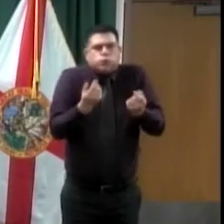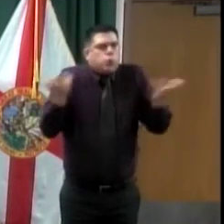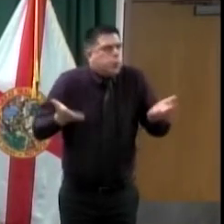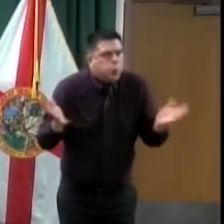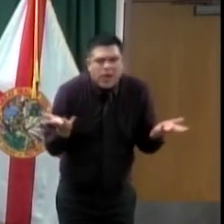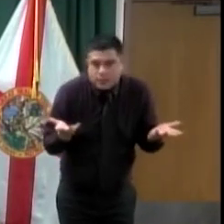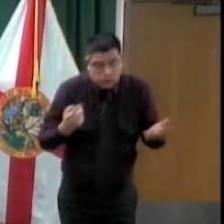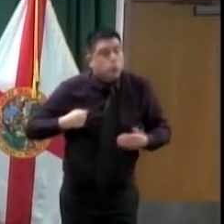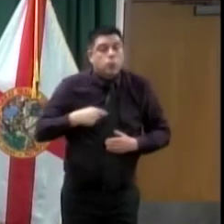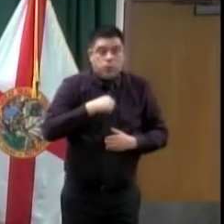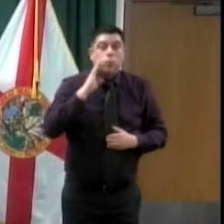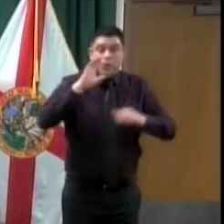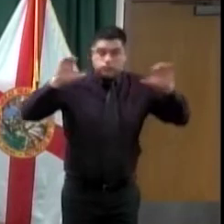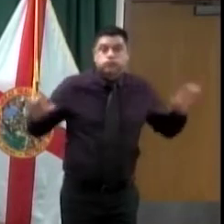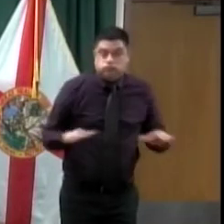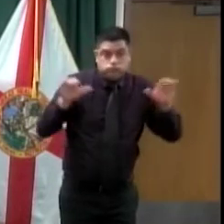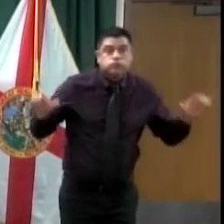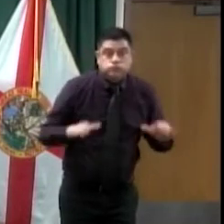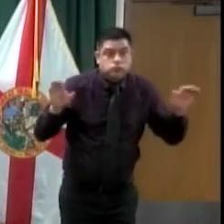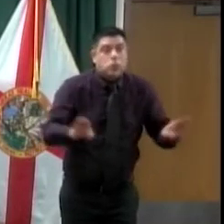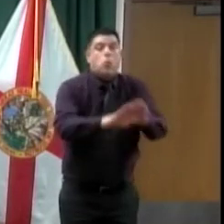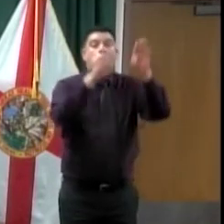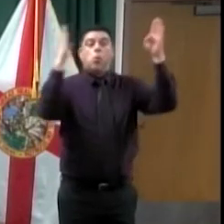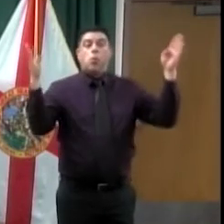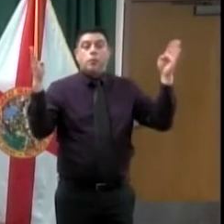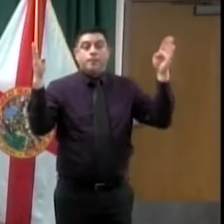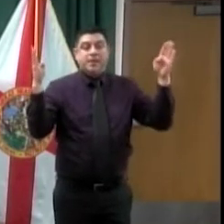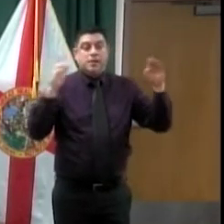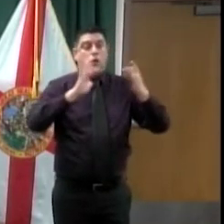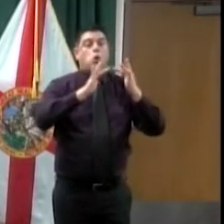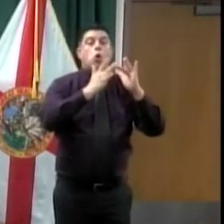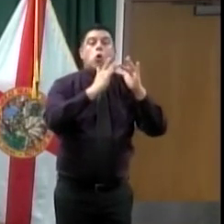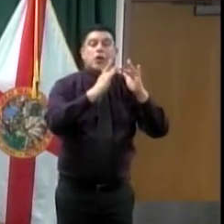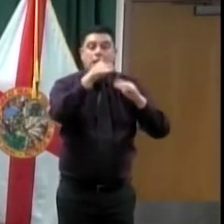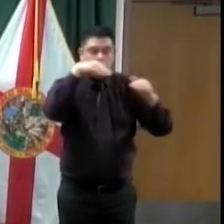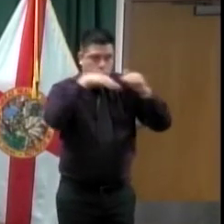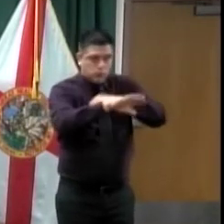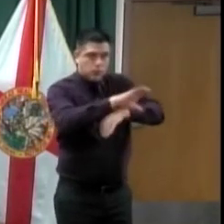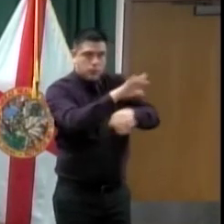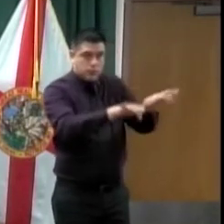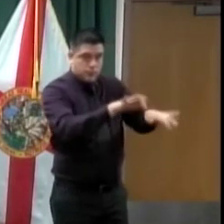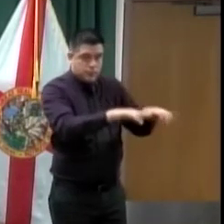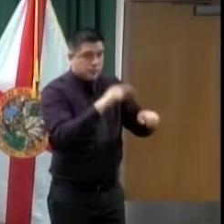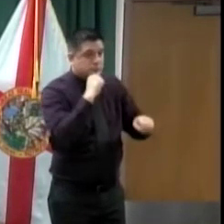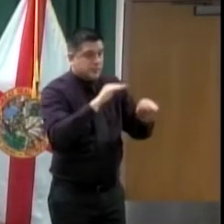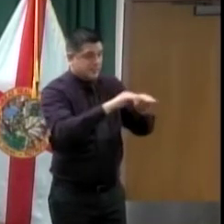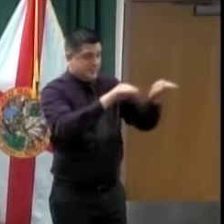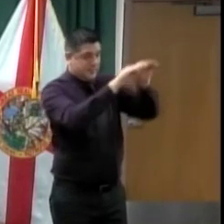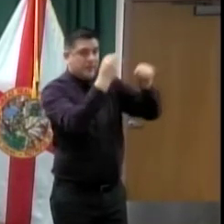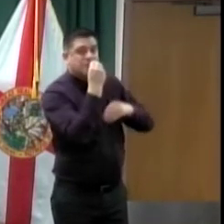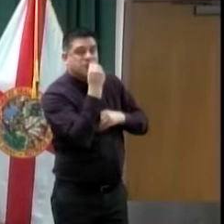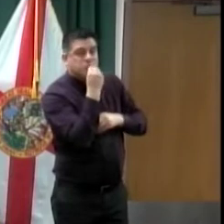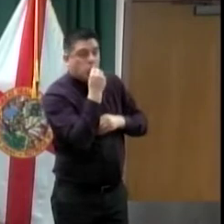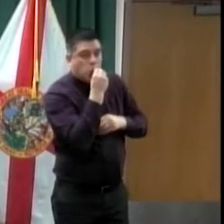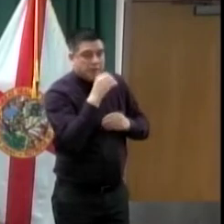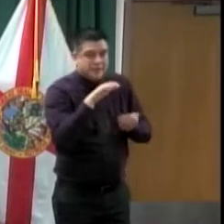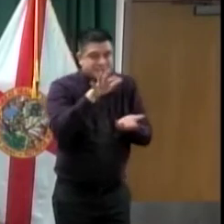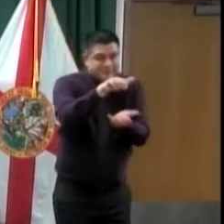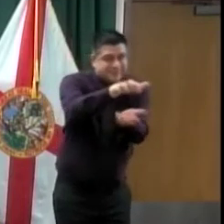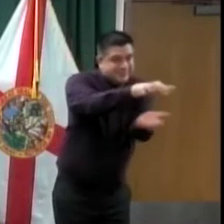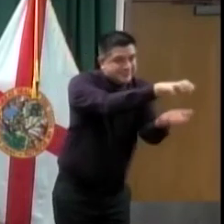pantry drive. So starting today, I guess, officially, if you go to the